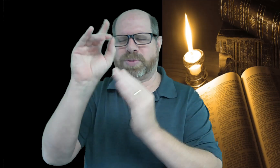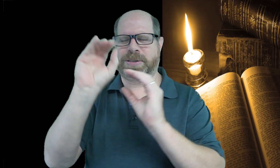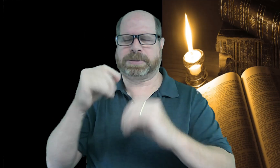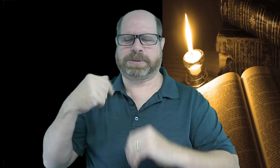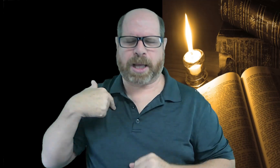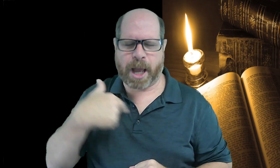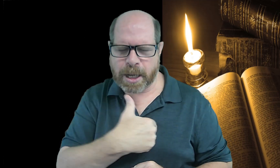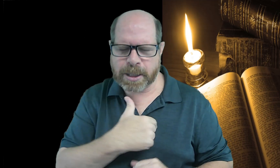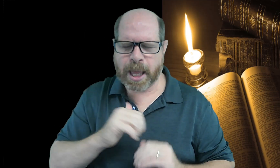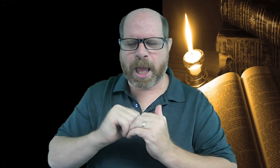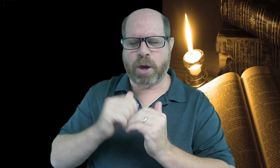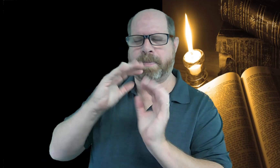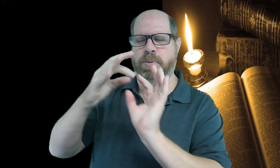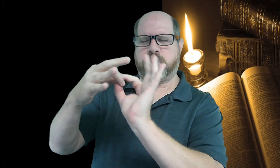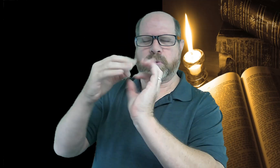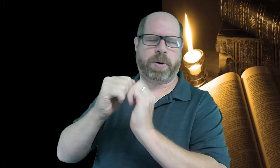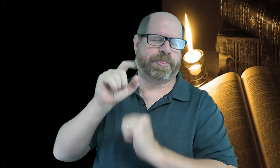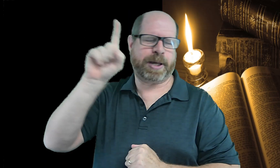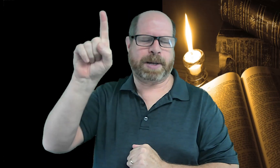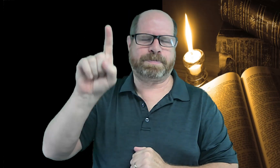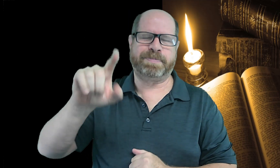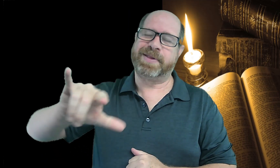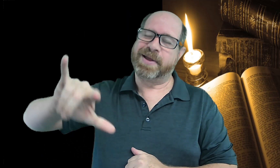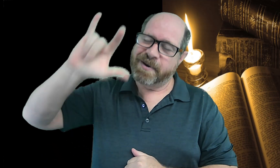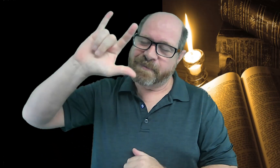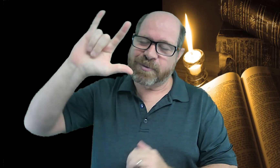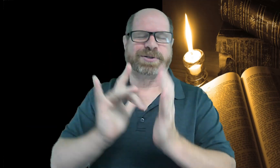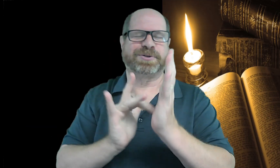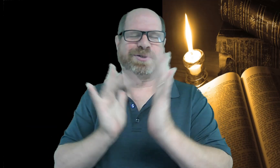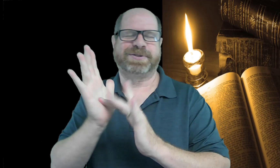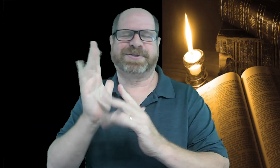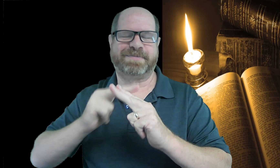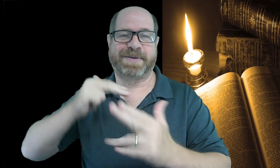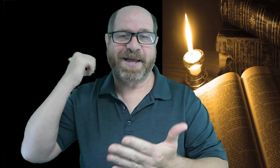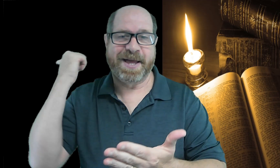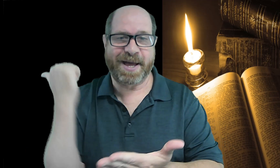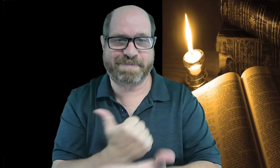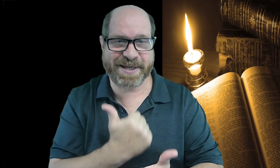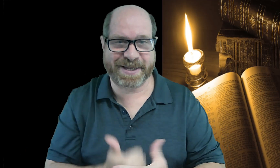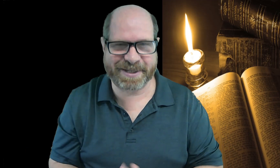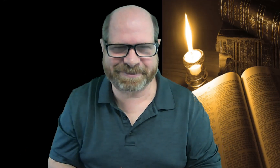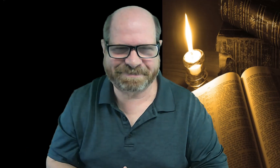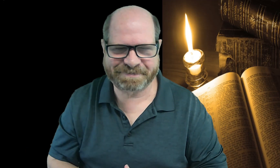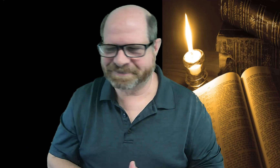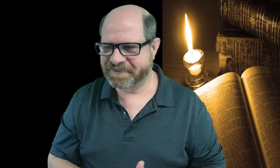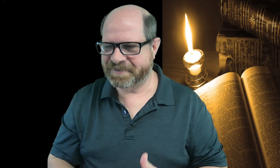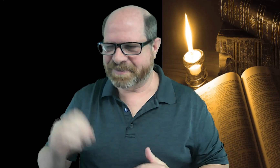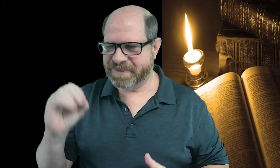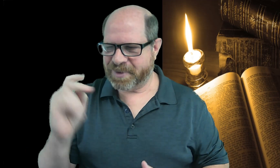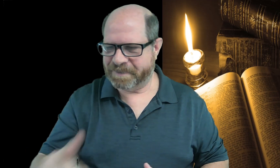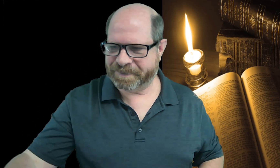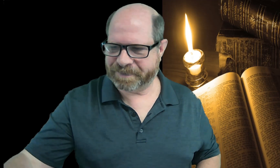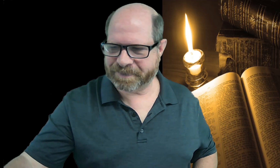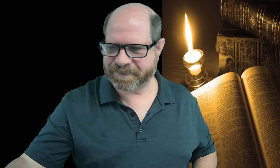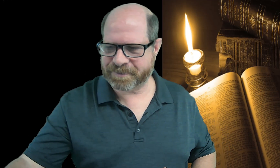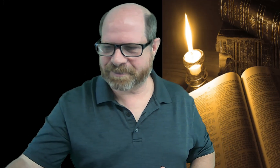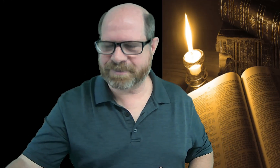i pray that you would teach us how to have a better relationship with you we love you in jesus name amen okay